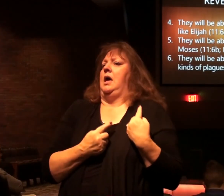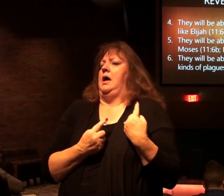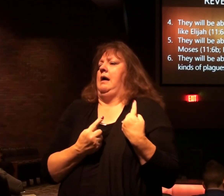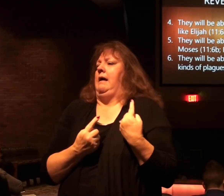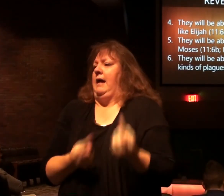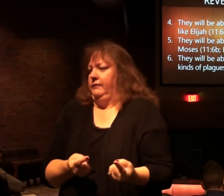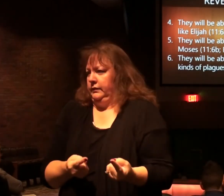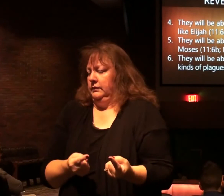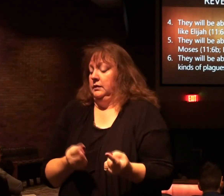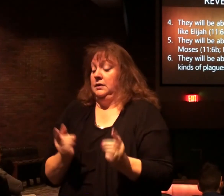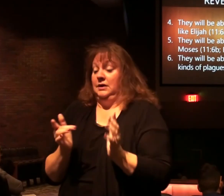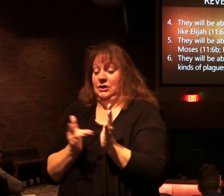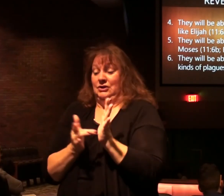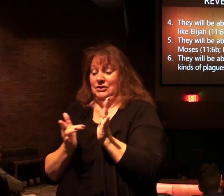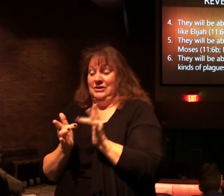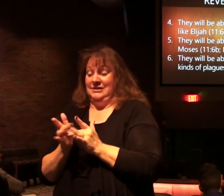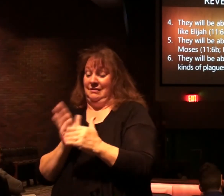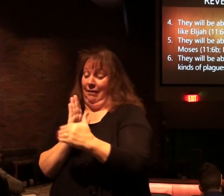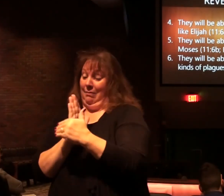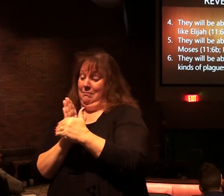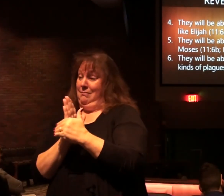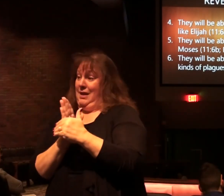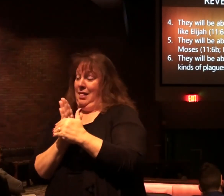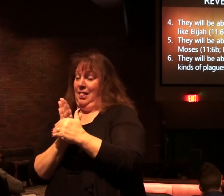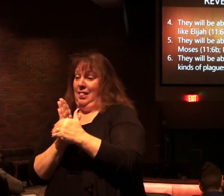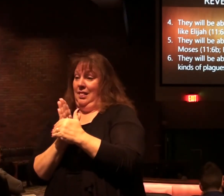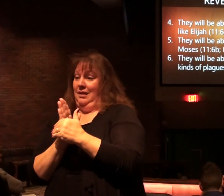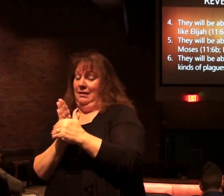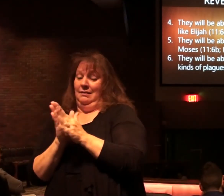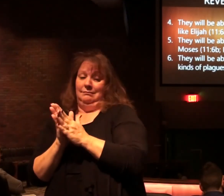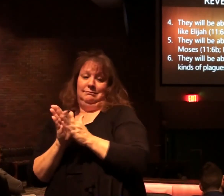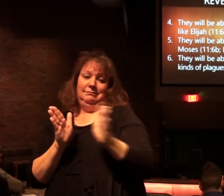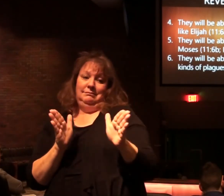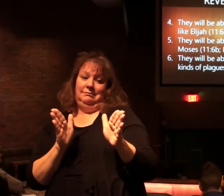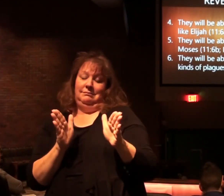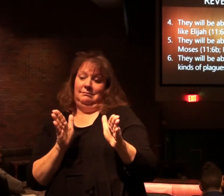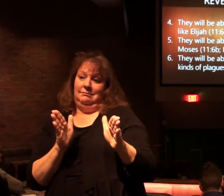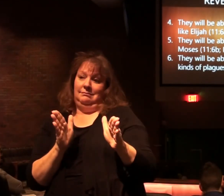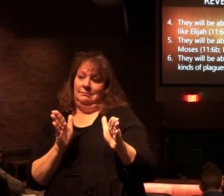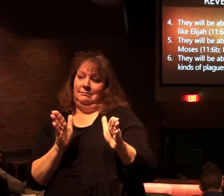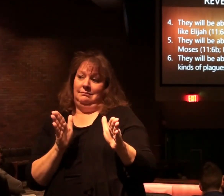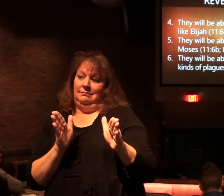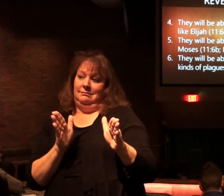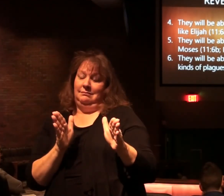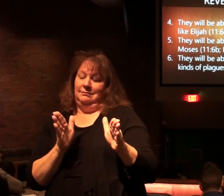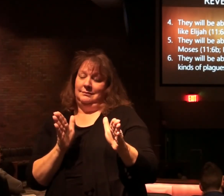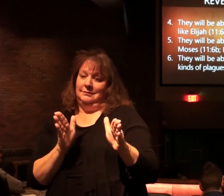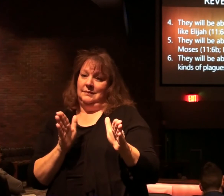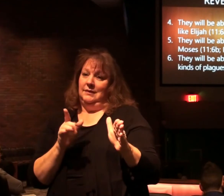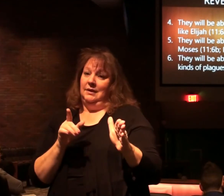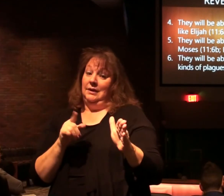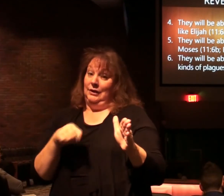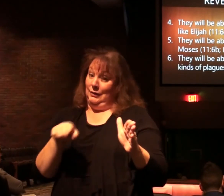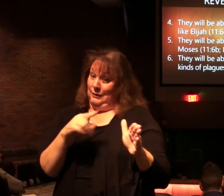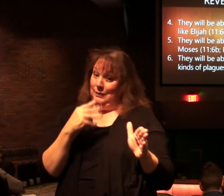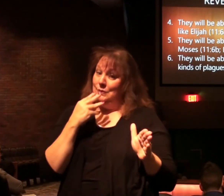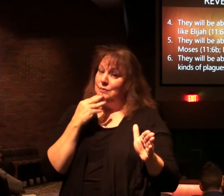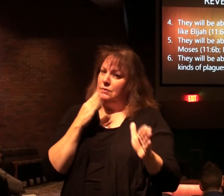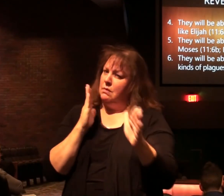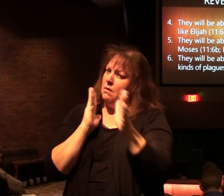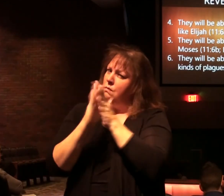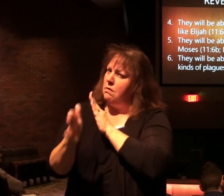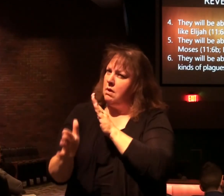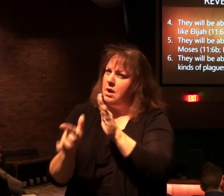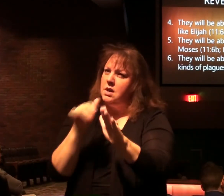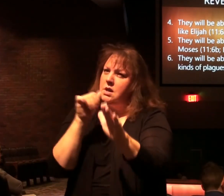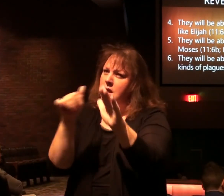And Jesus said. When you get to the middle of that period. At the indication of the middle. You Jews better run and